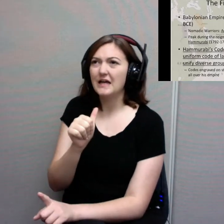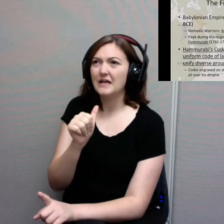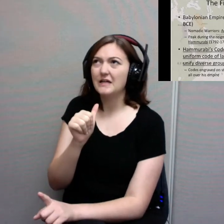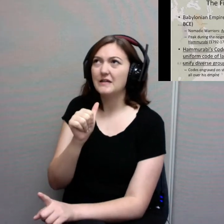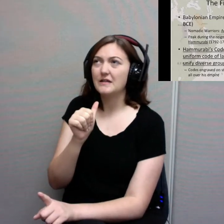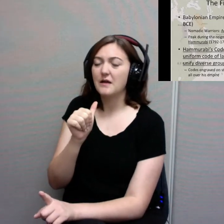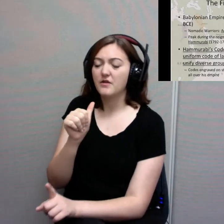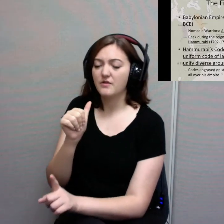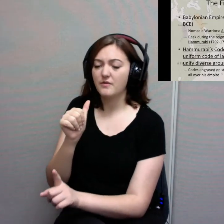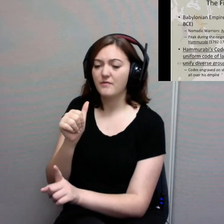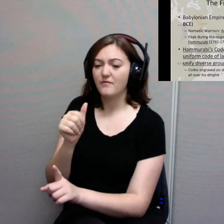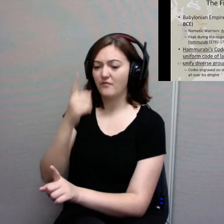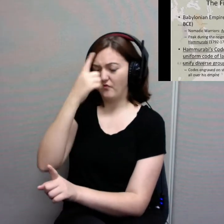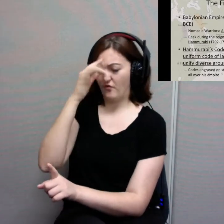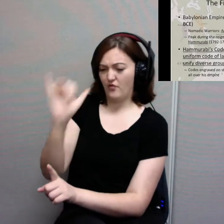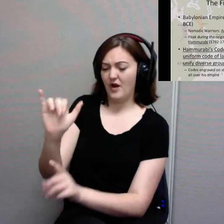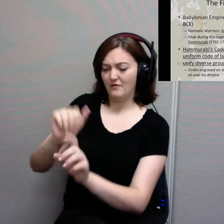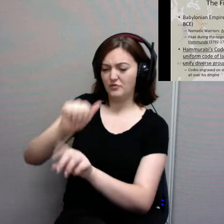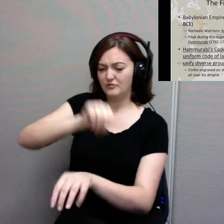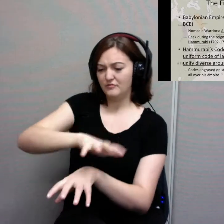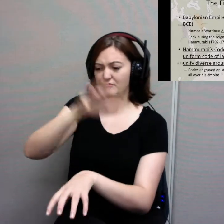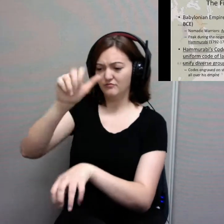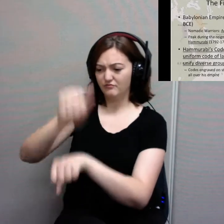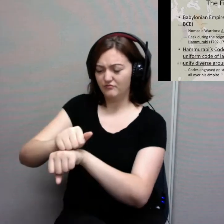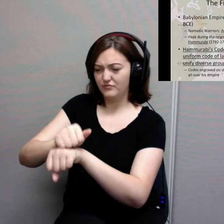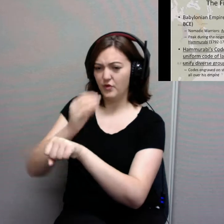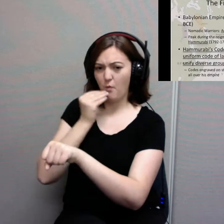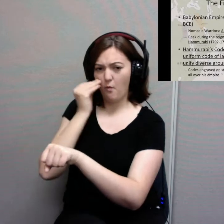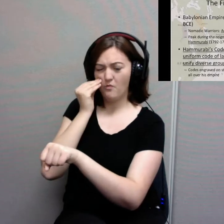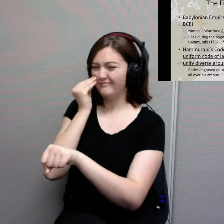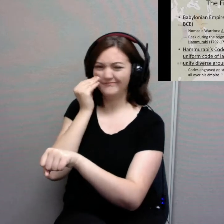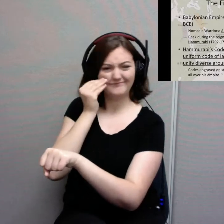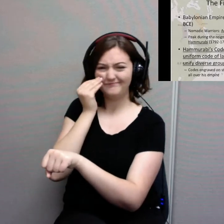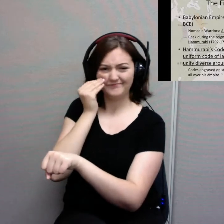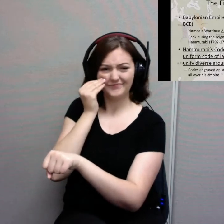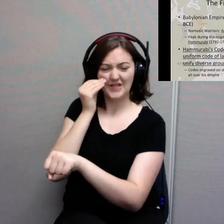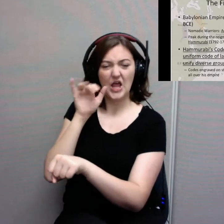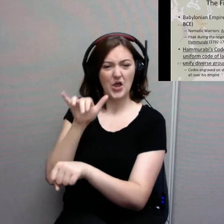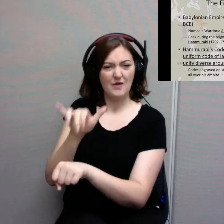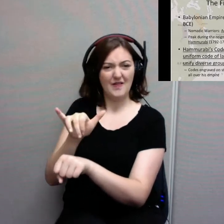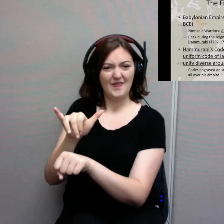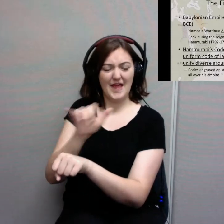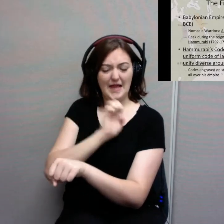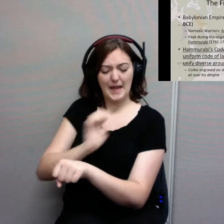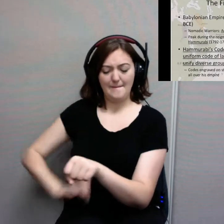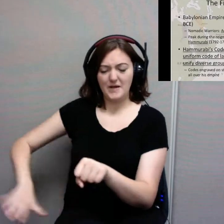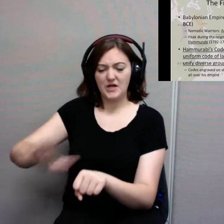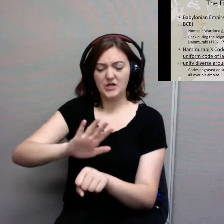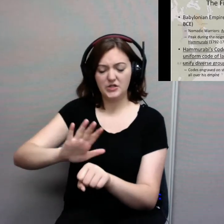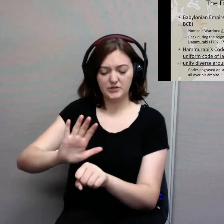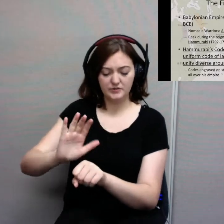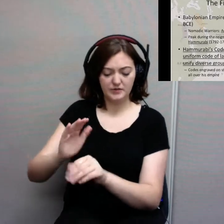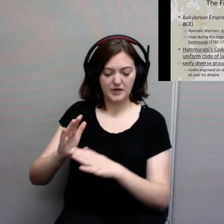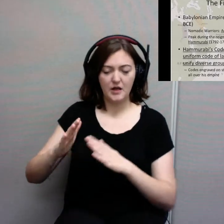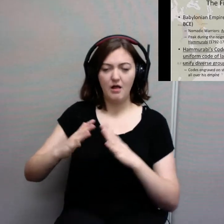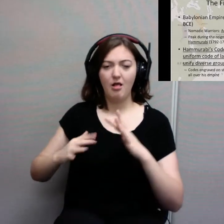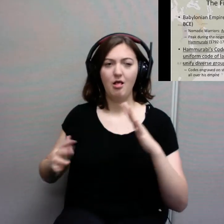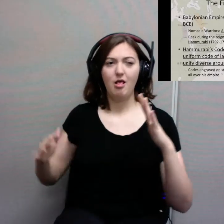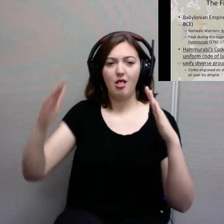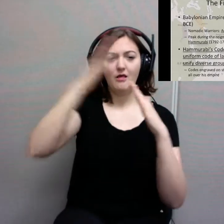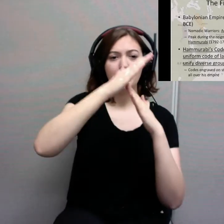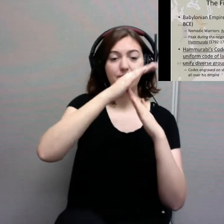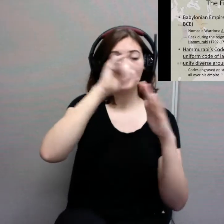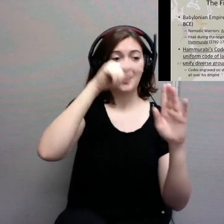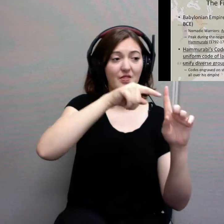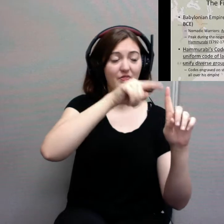Babylonian Empire was at its peak, the ruler for the Babylonians was named Hammurabi. And he's going to